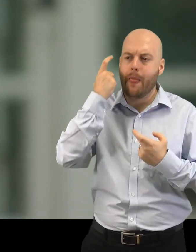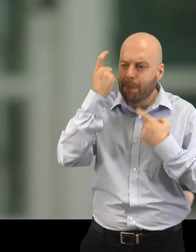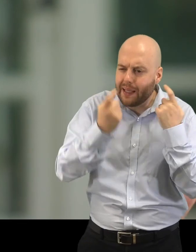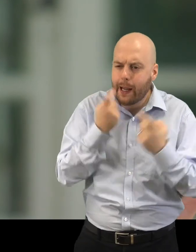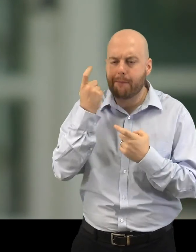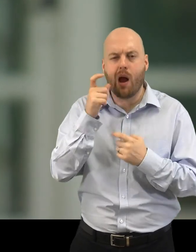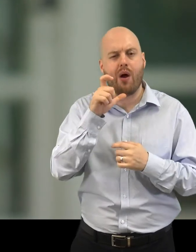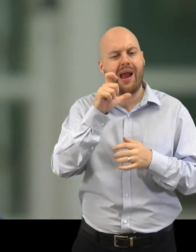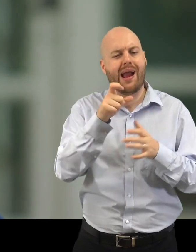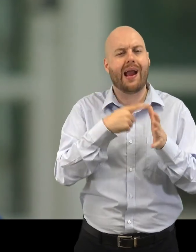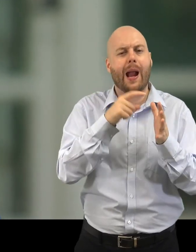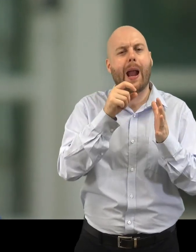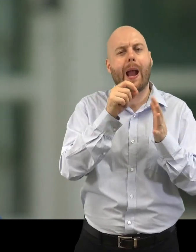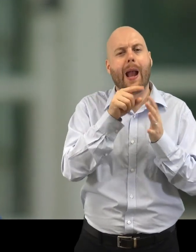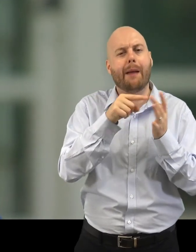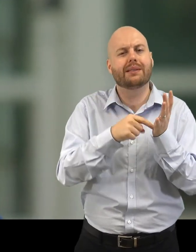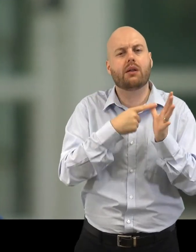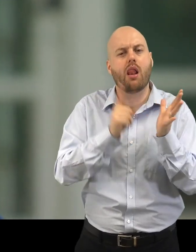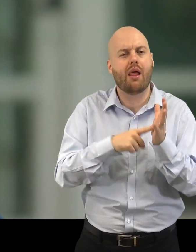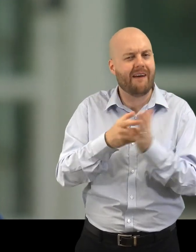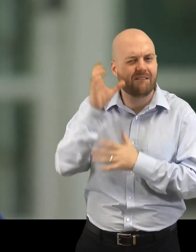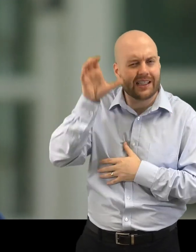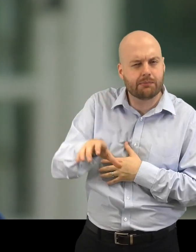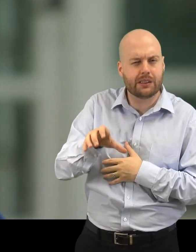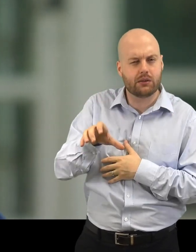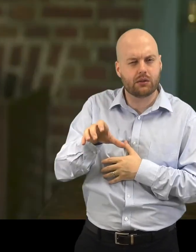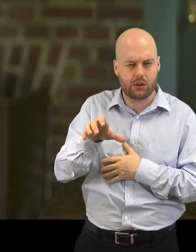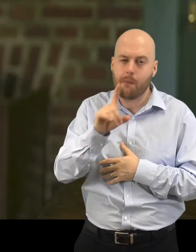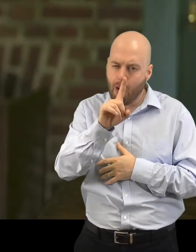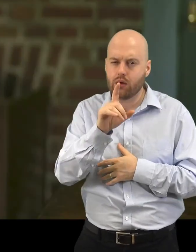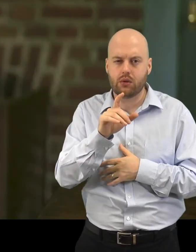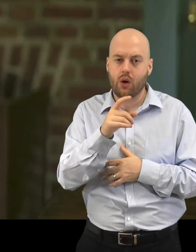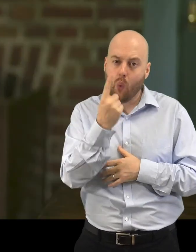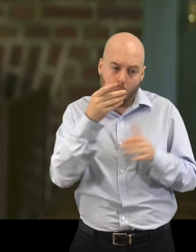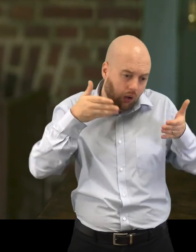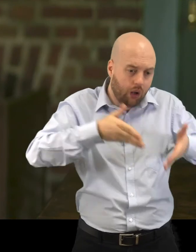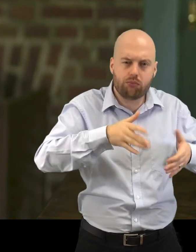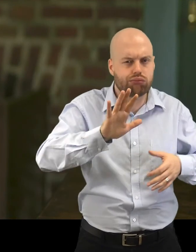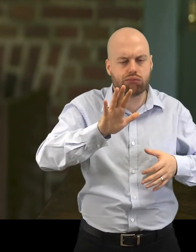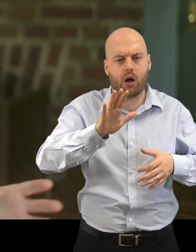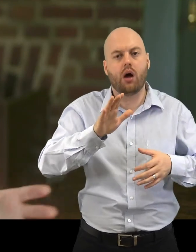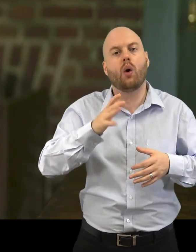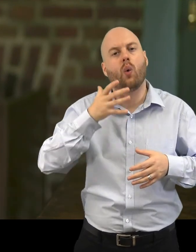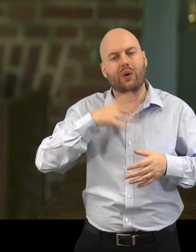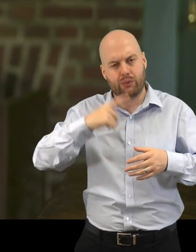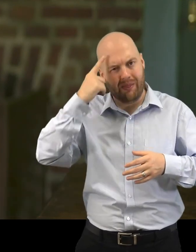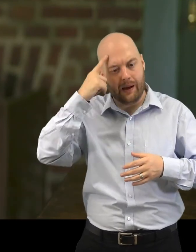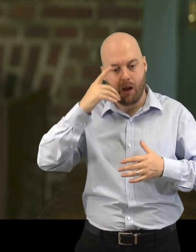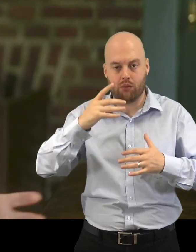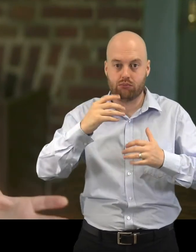be thinking about capital investment in a holistic way. Both the structure